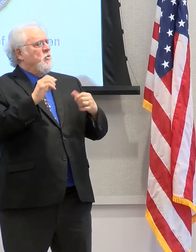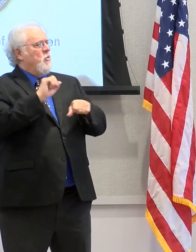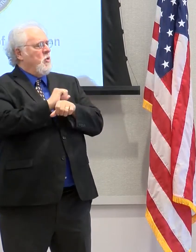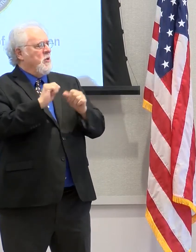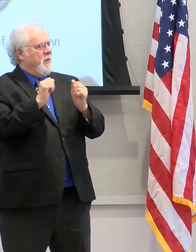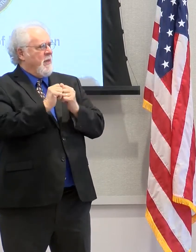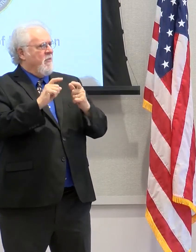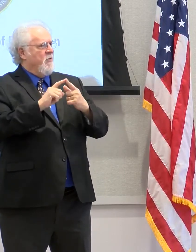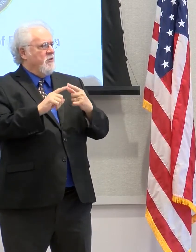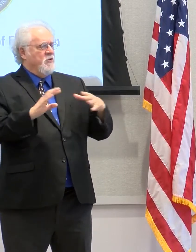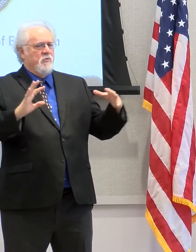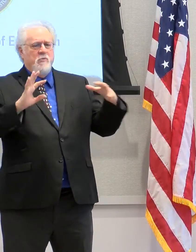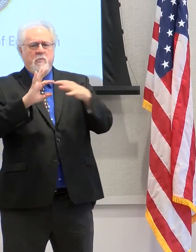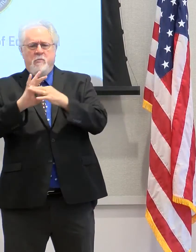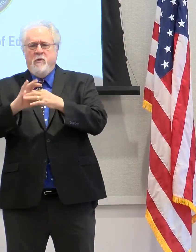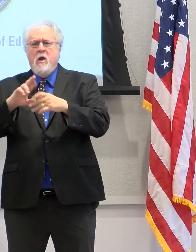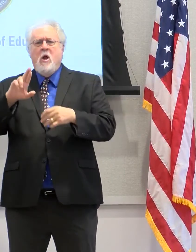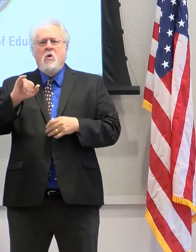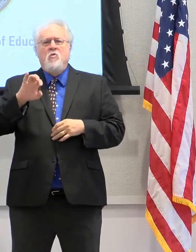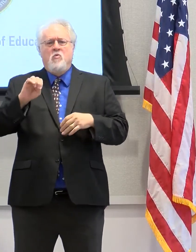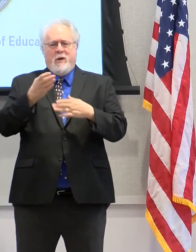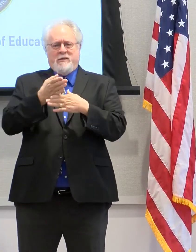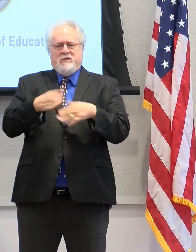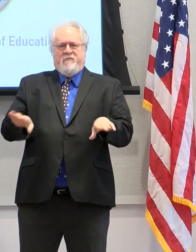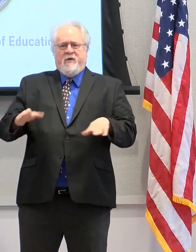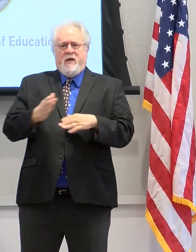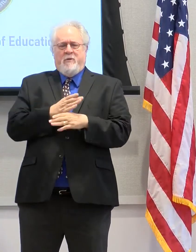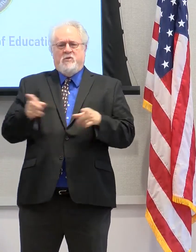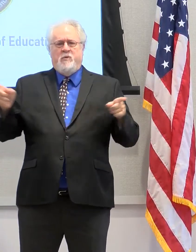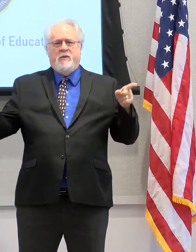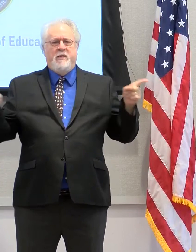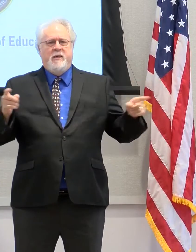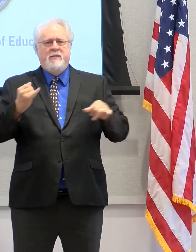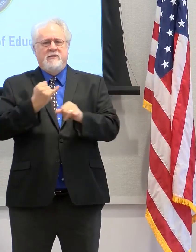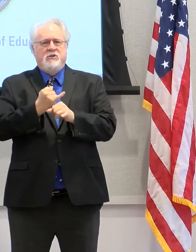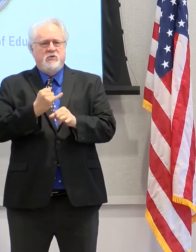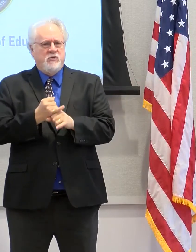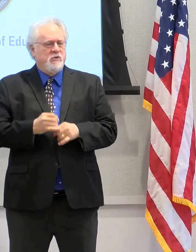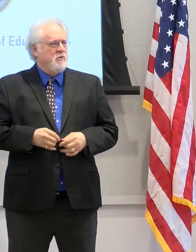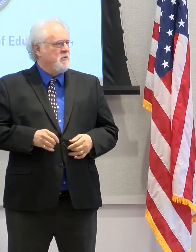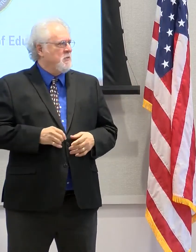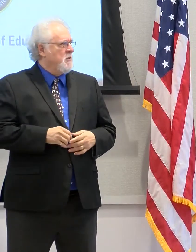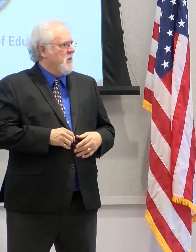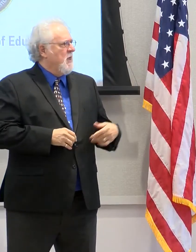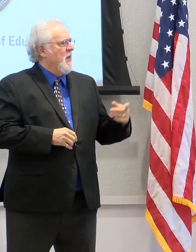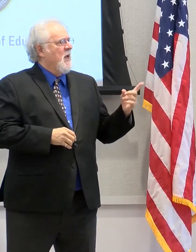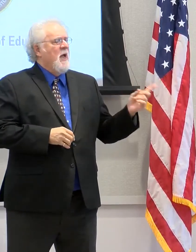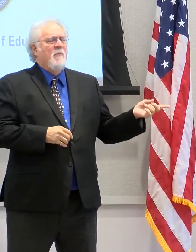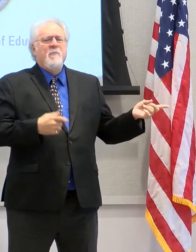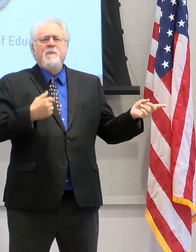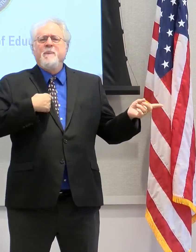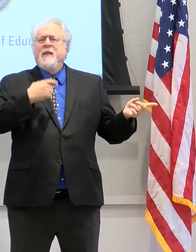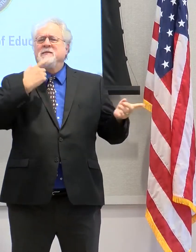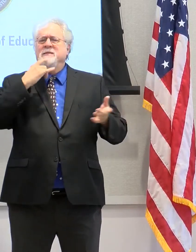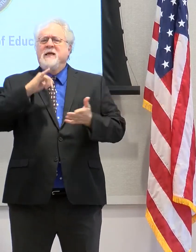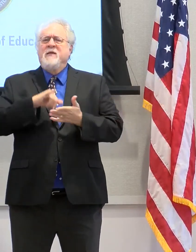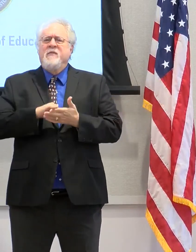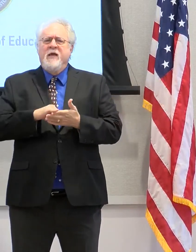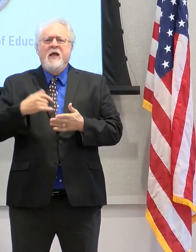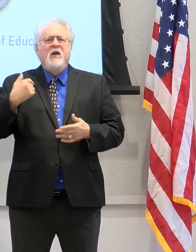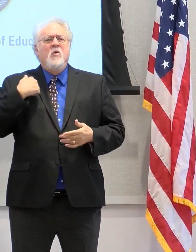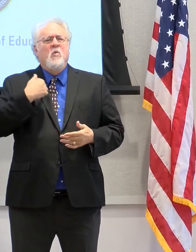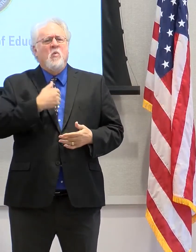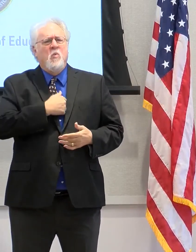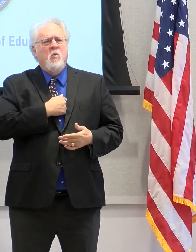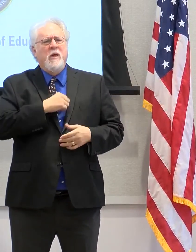divide in the city of Baton Rouge between your institutions? I guess I would say that we